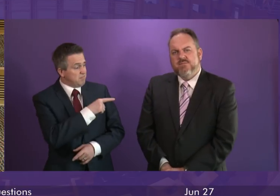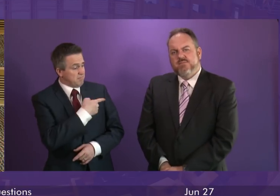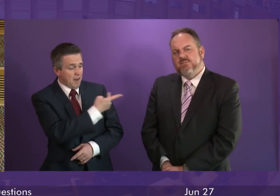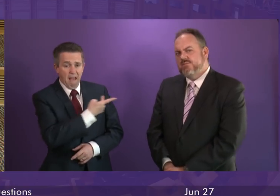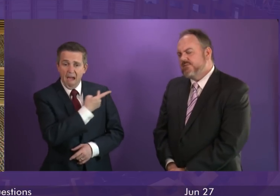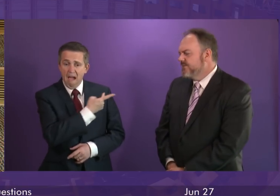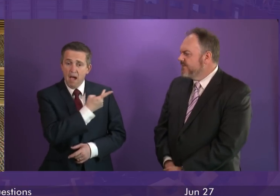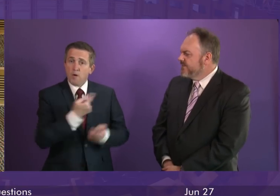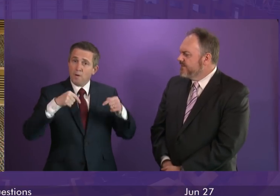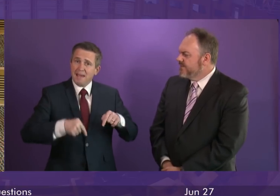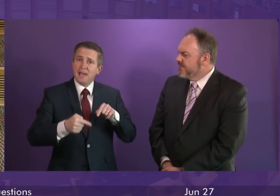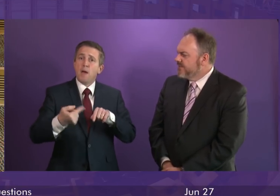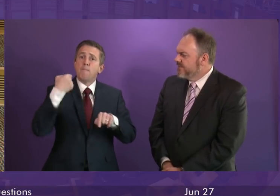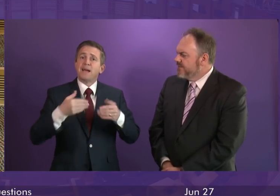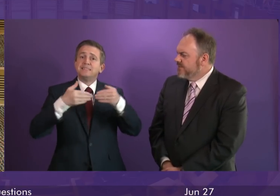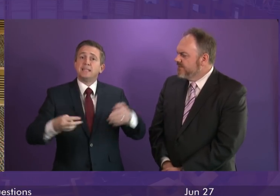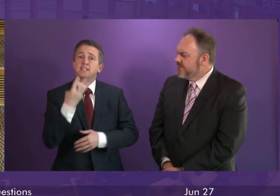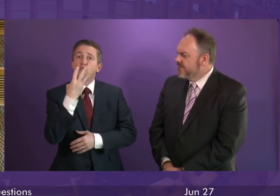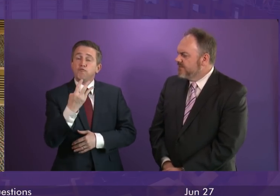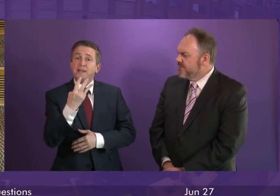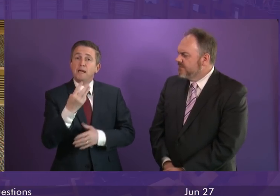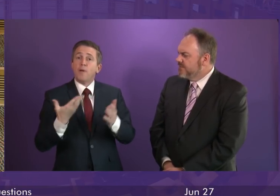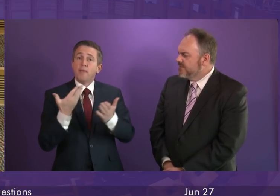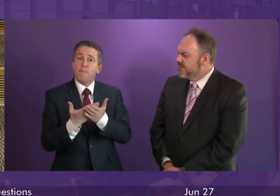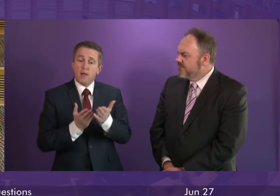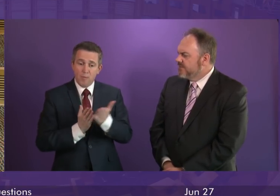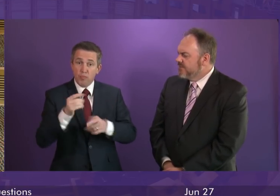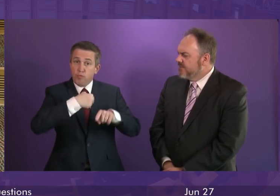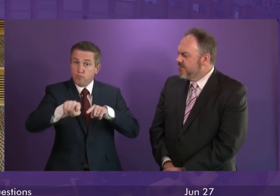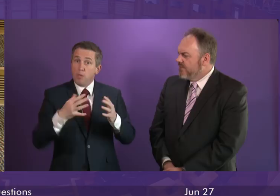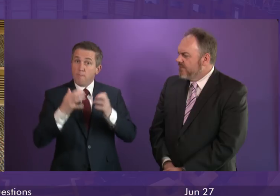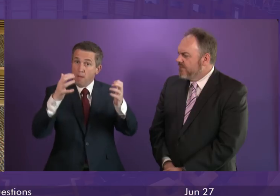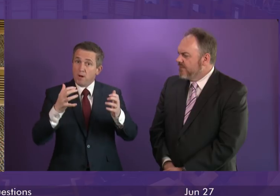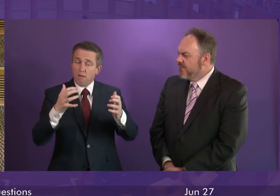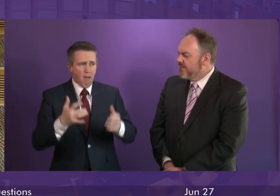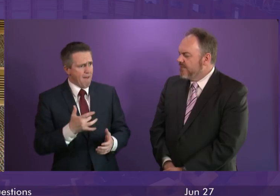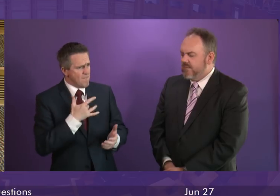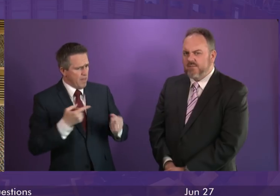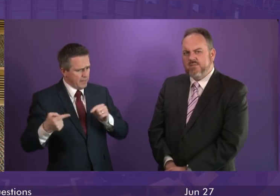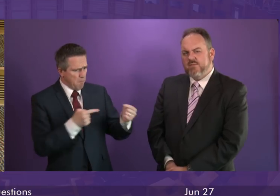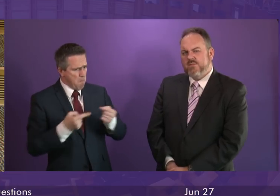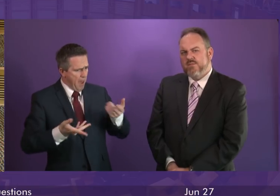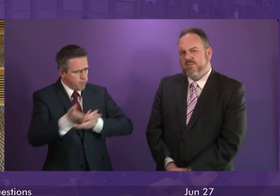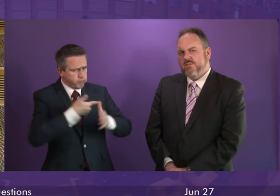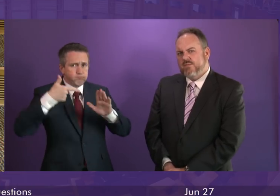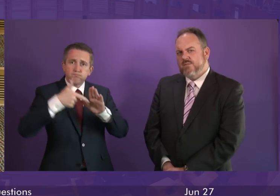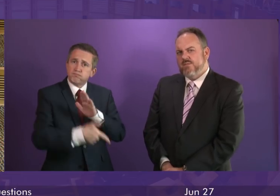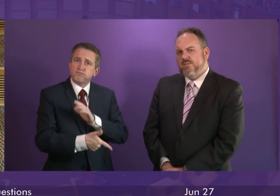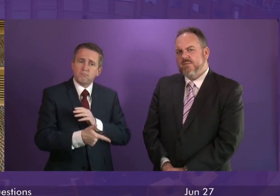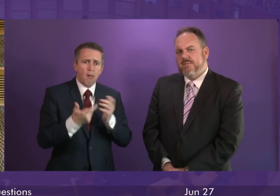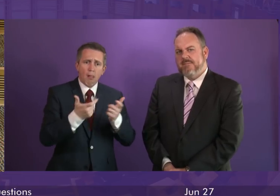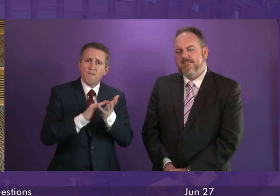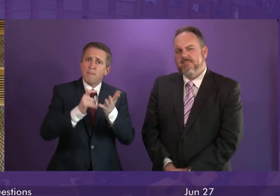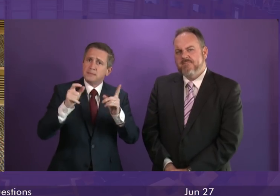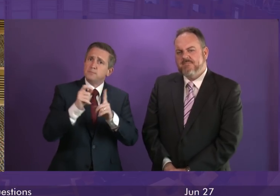when these issues were discussed at stage three of the bill earlier this week, and I thought there was a very good discussion on that. Many members made